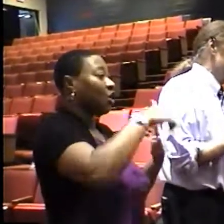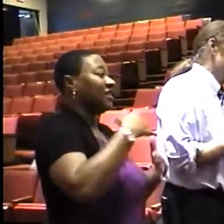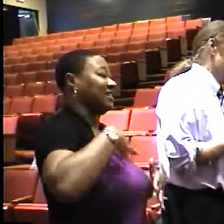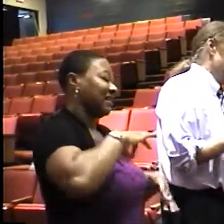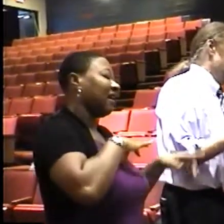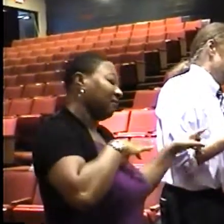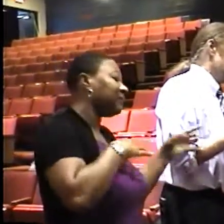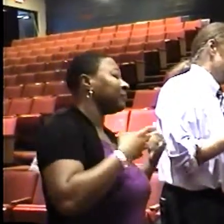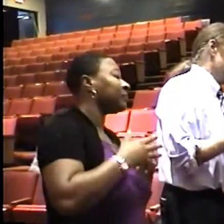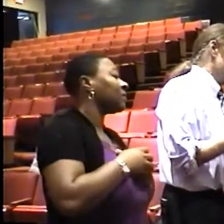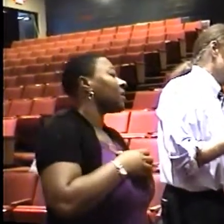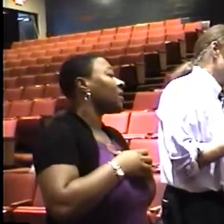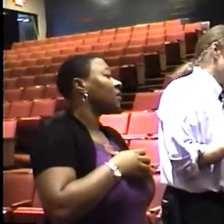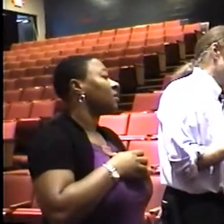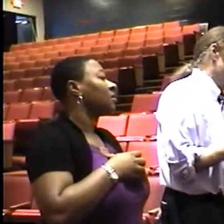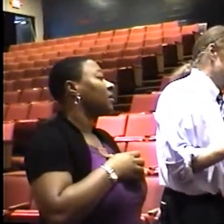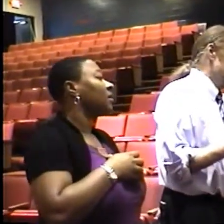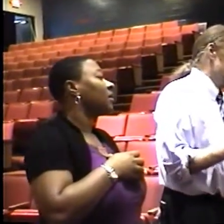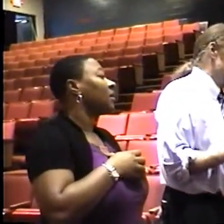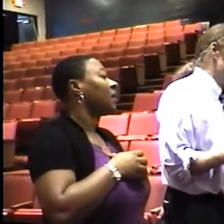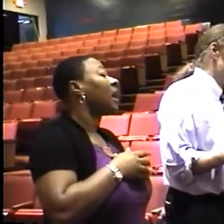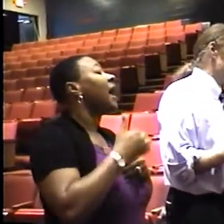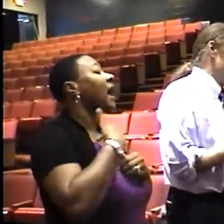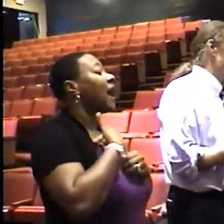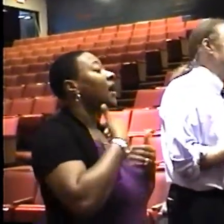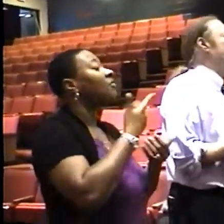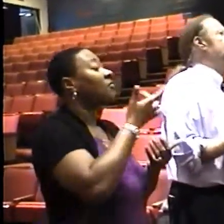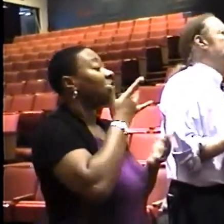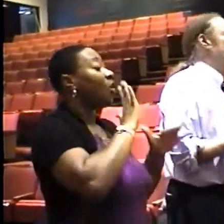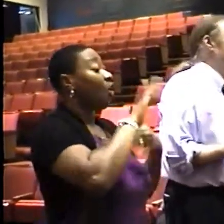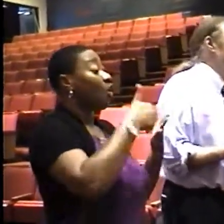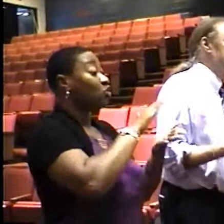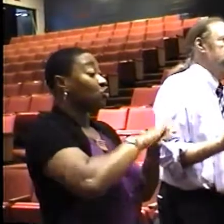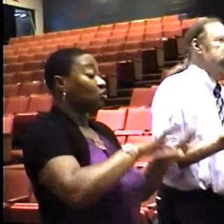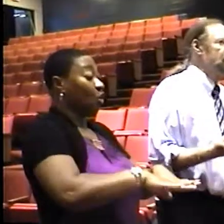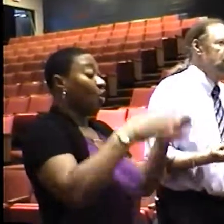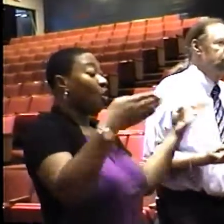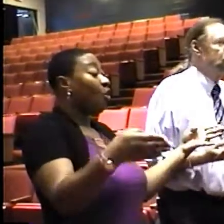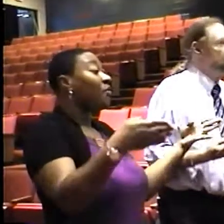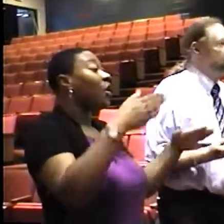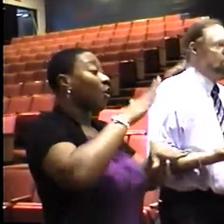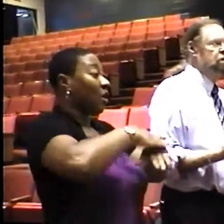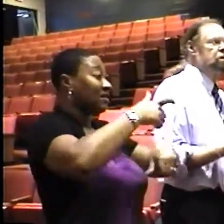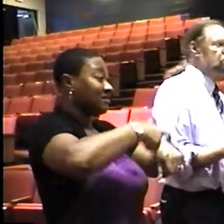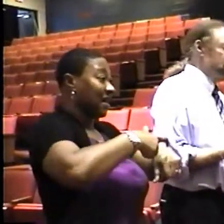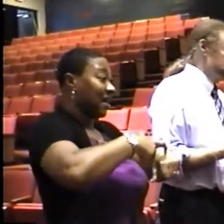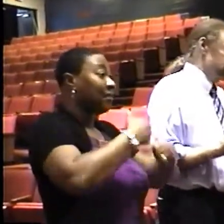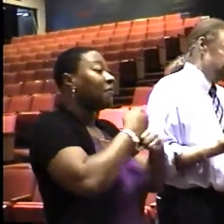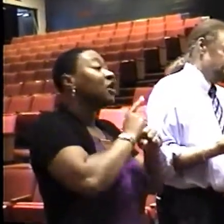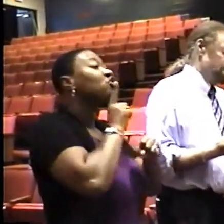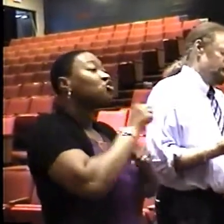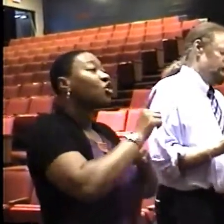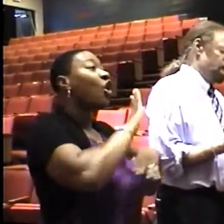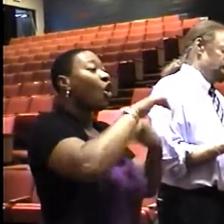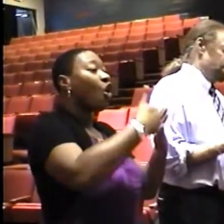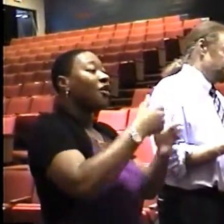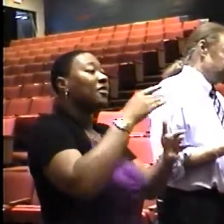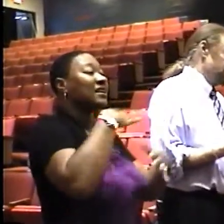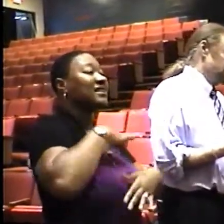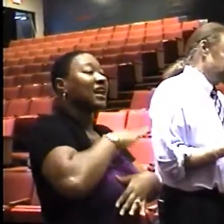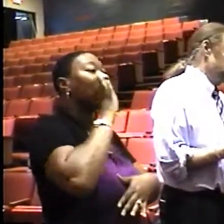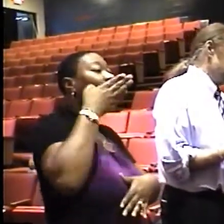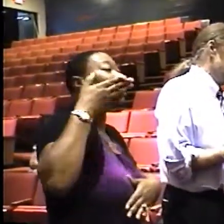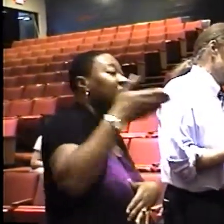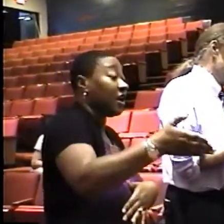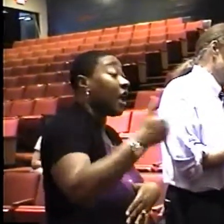to go out to staff. I expect all schools to open on time and to open appropriately staffed and we pray that they're going to do that. And I